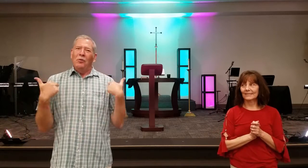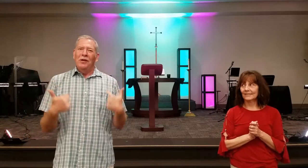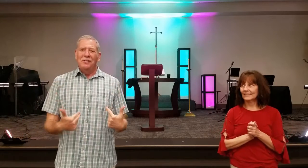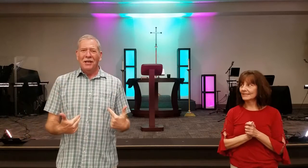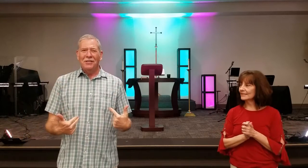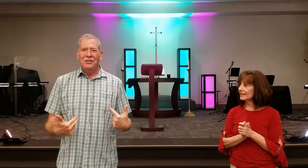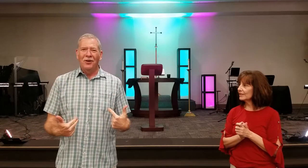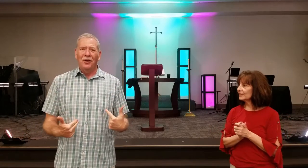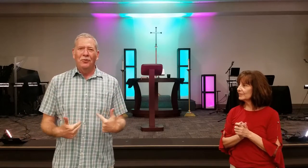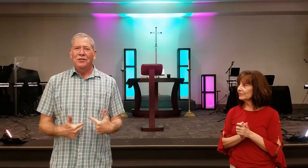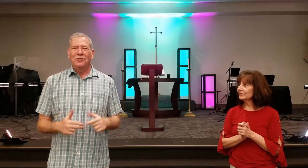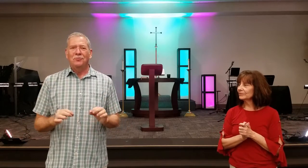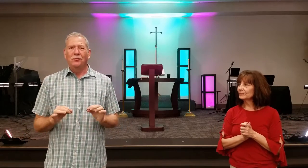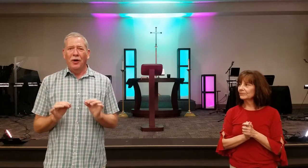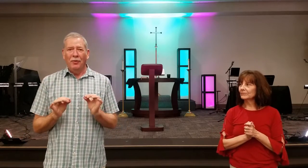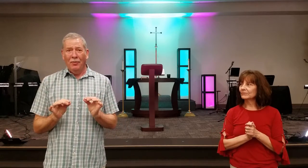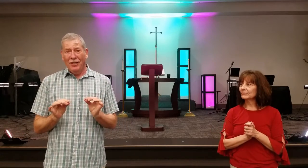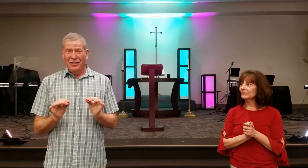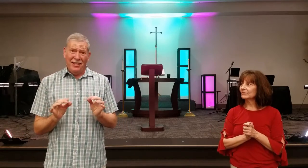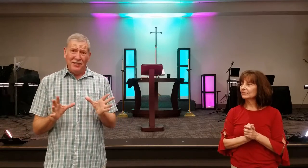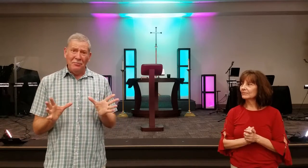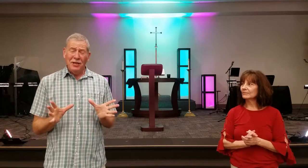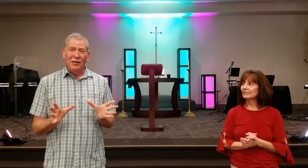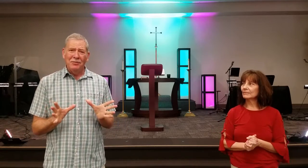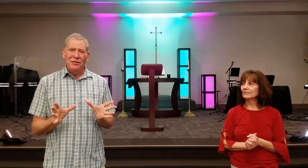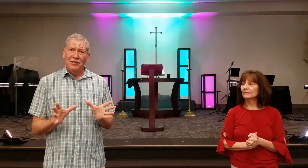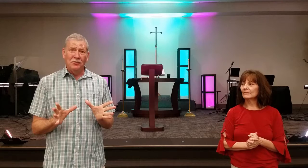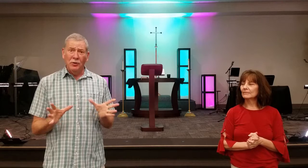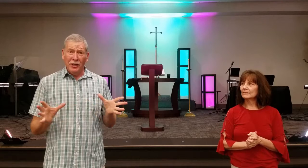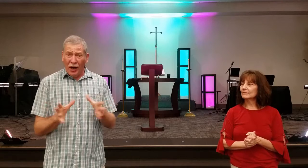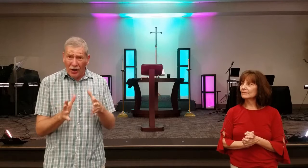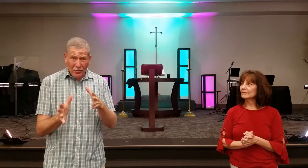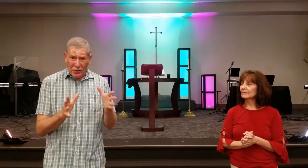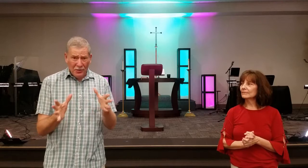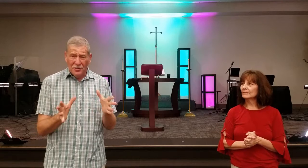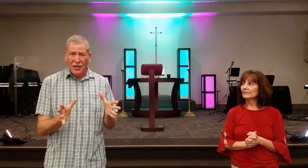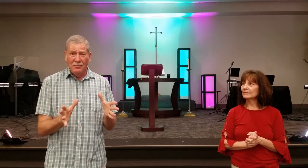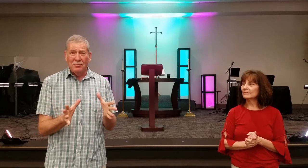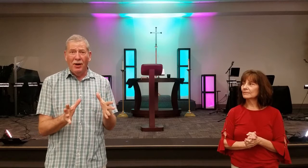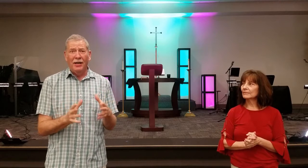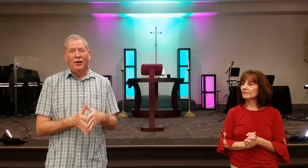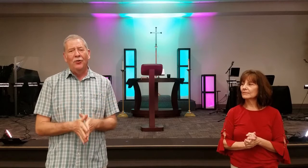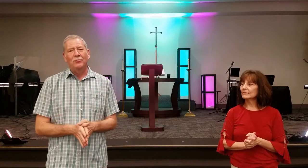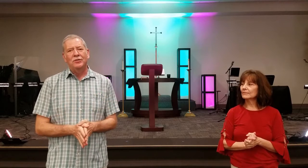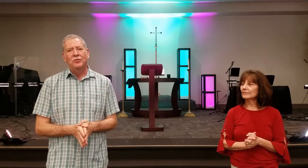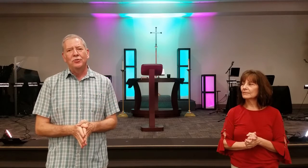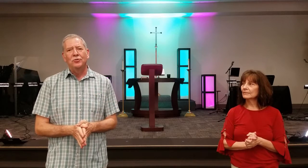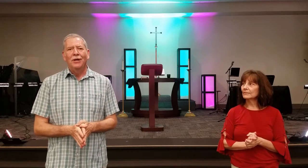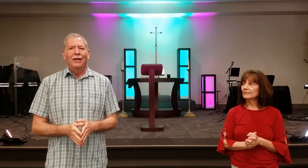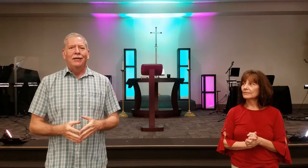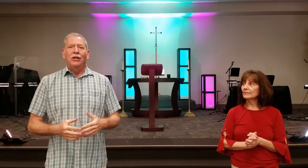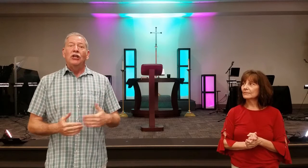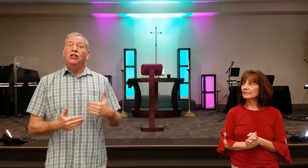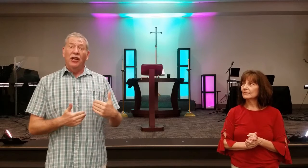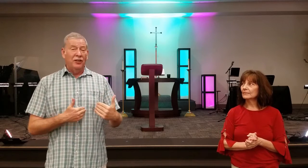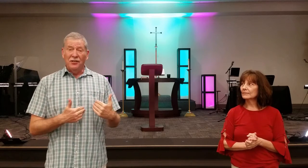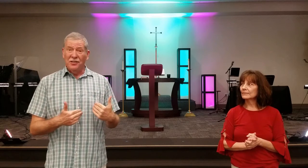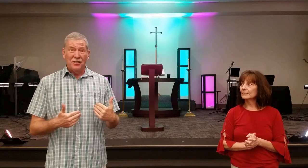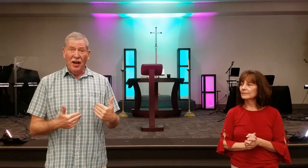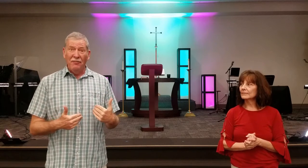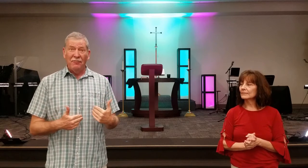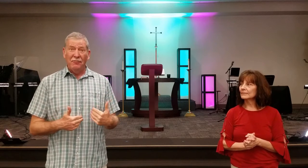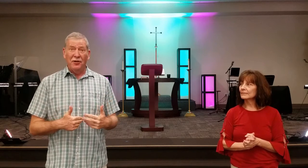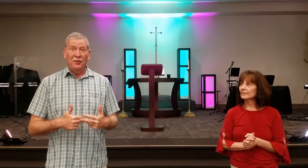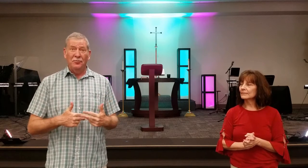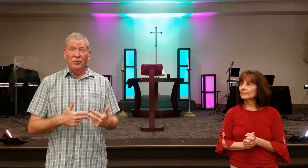Well, our second song, we just want to remind you that sometimes it's really hard when you're in the same spot at home to share